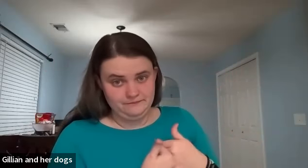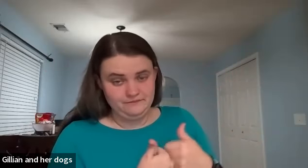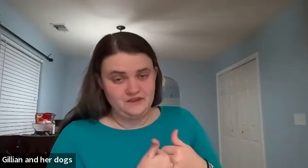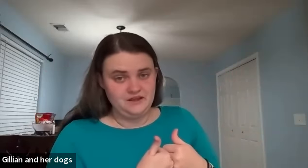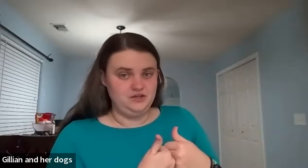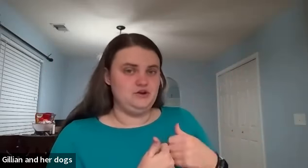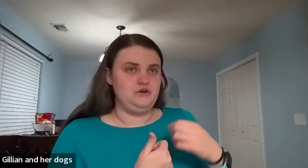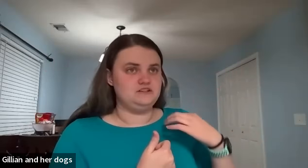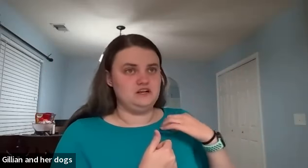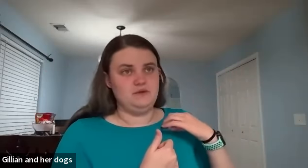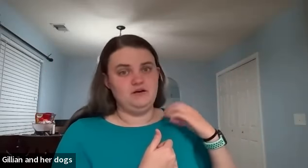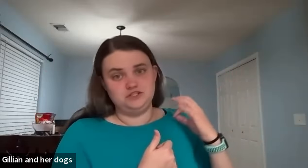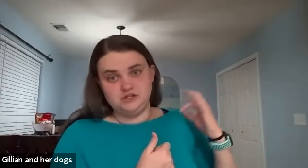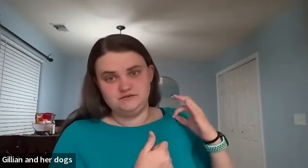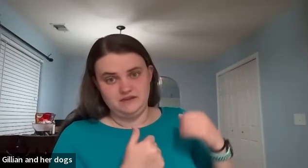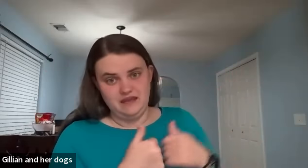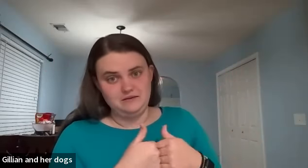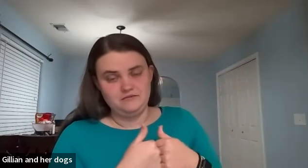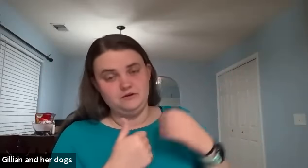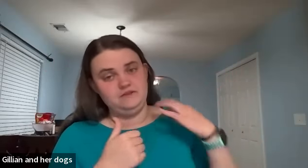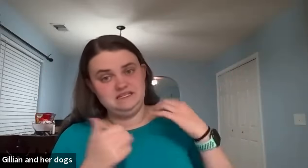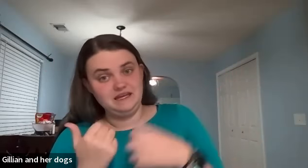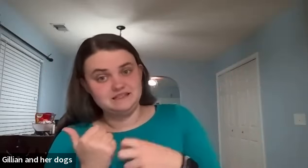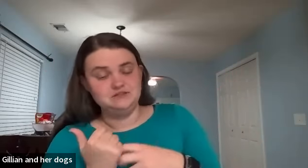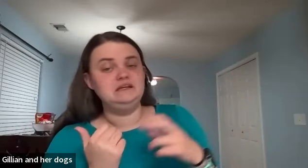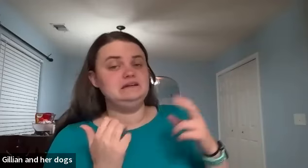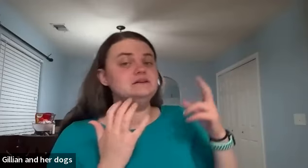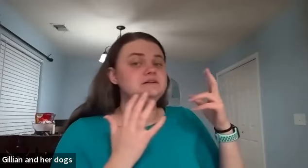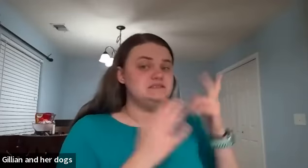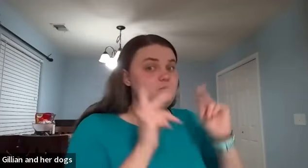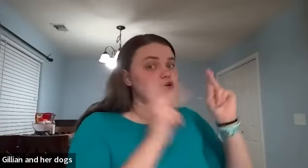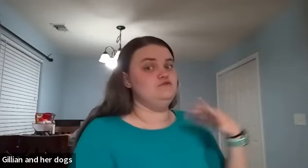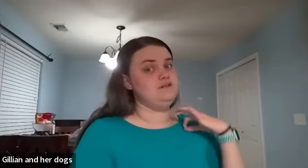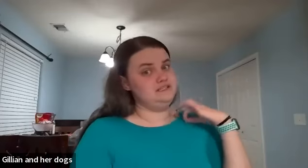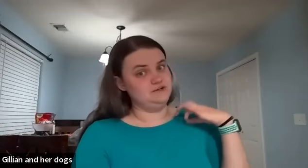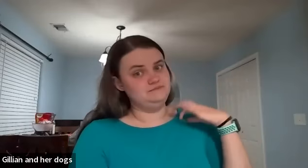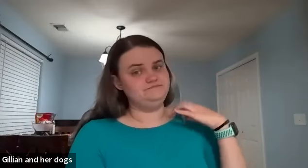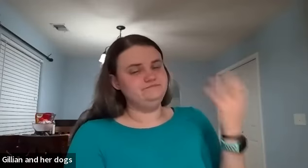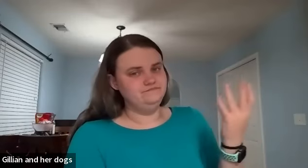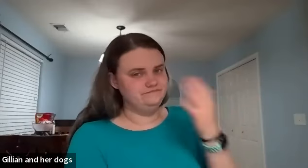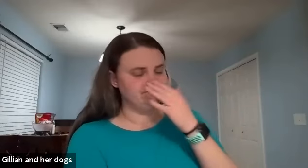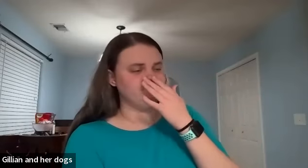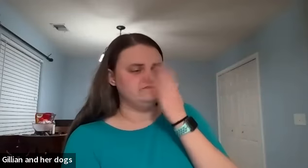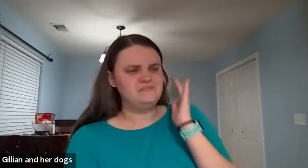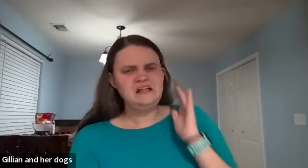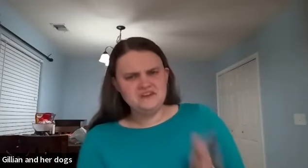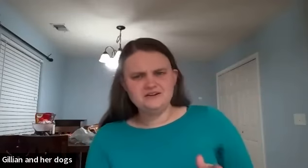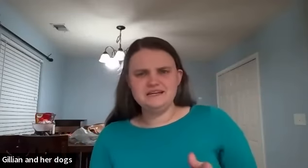you know they're not talking about a shirt for the game for the tickets you need someone to volunteer not a great